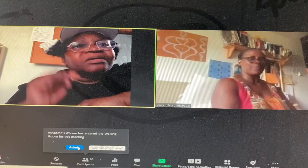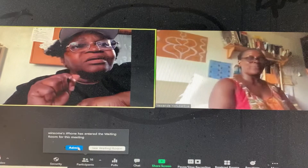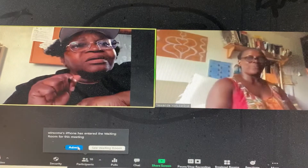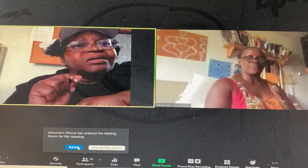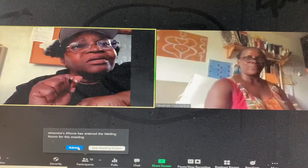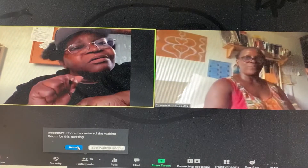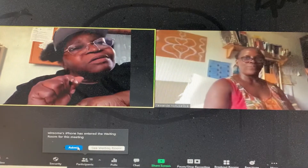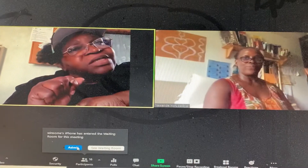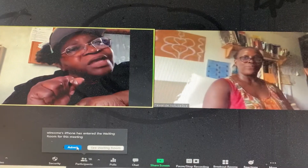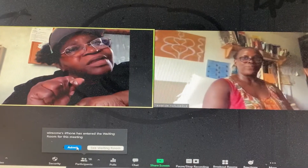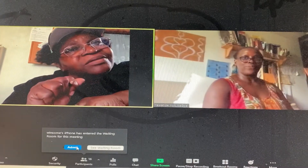Granddad?